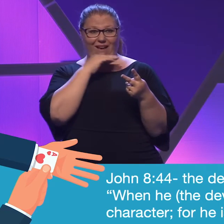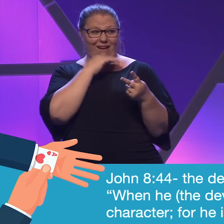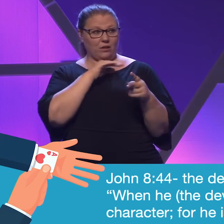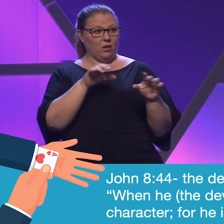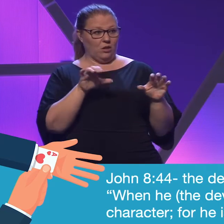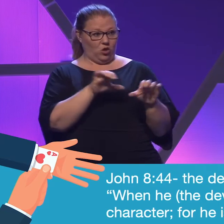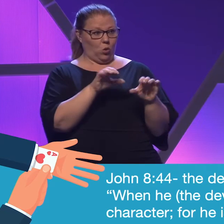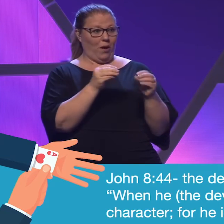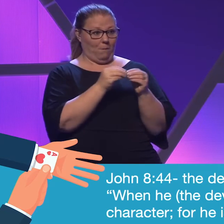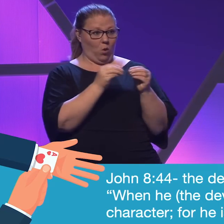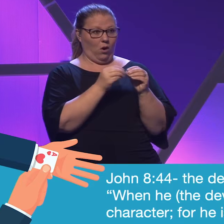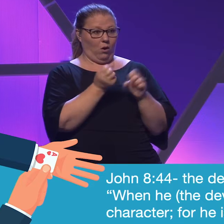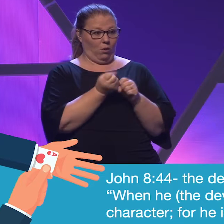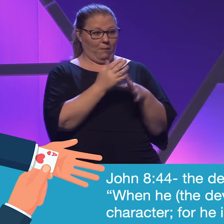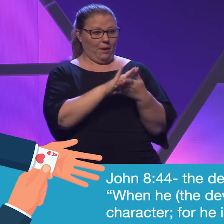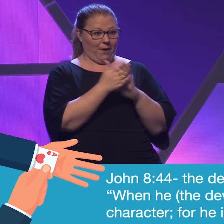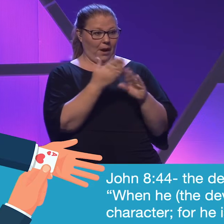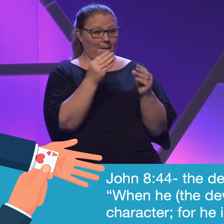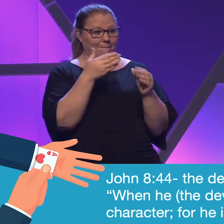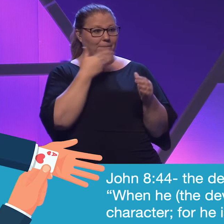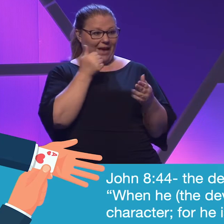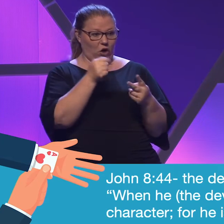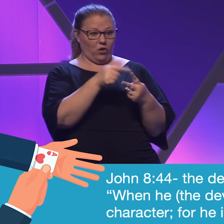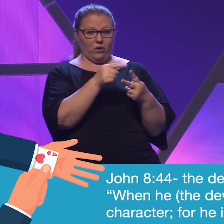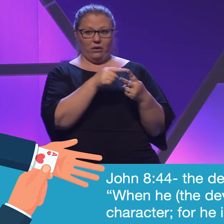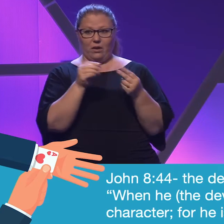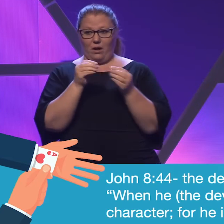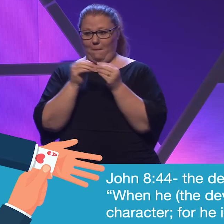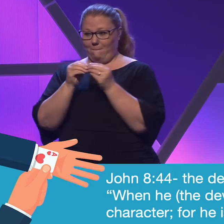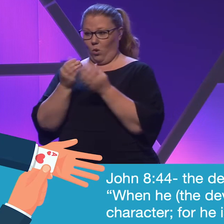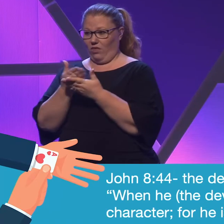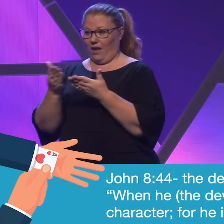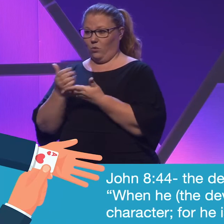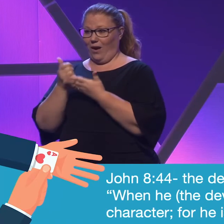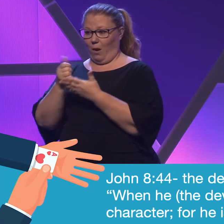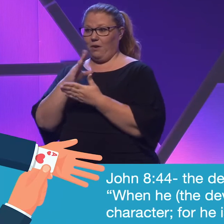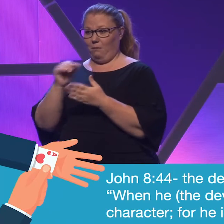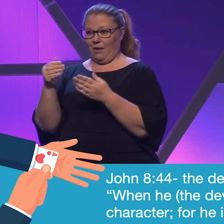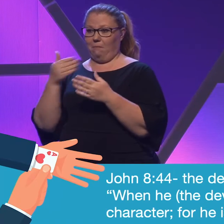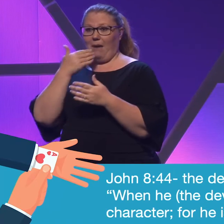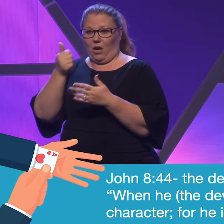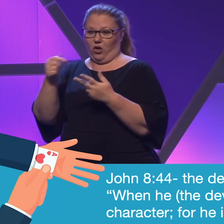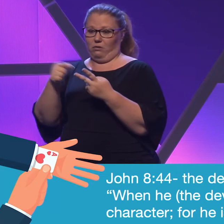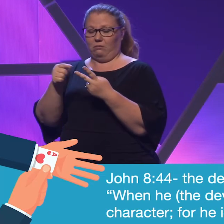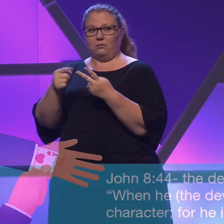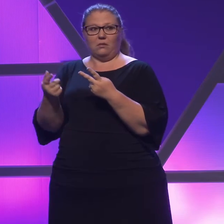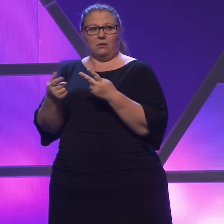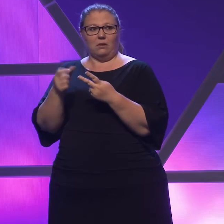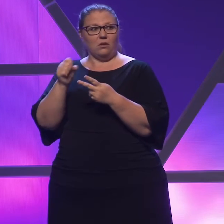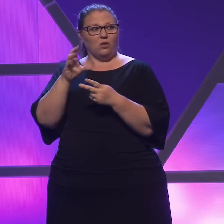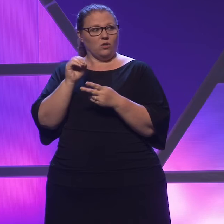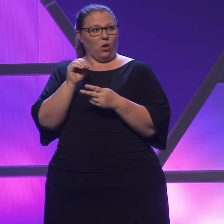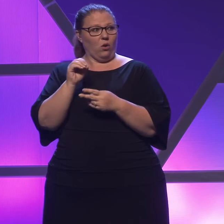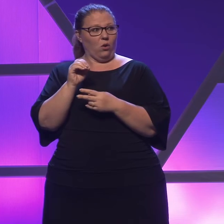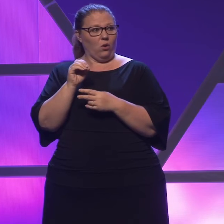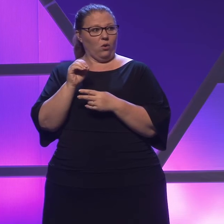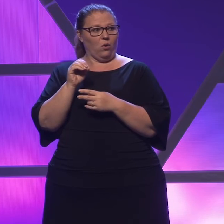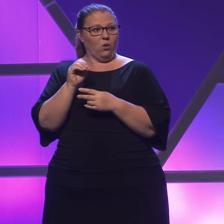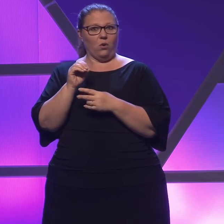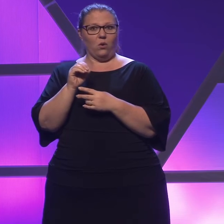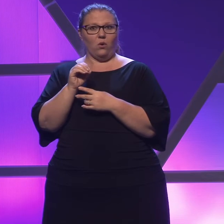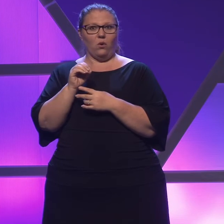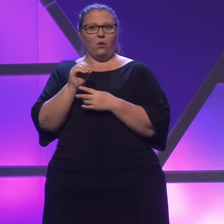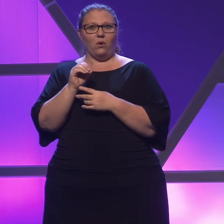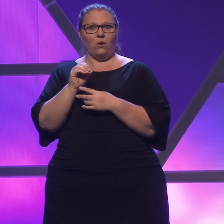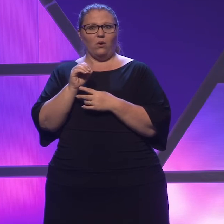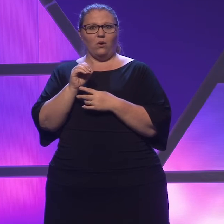will make you better, and more things will help you be better. So the answer to see through the